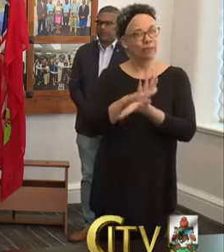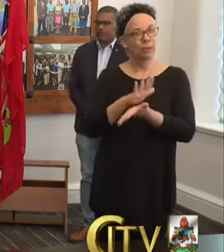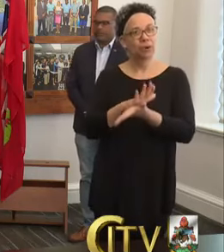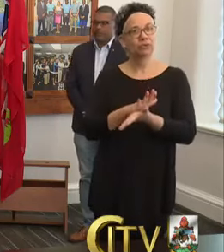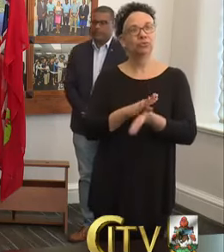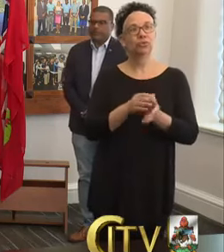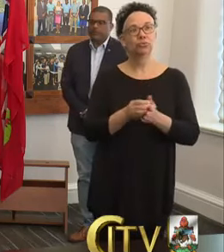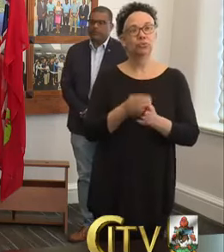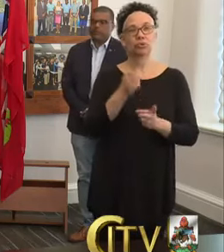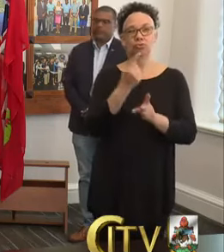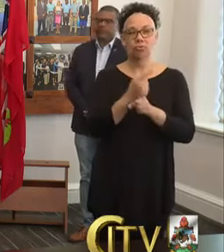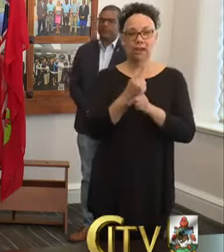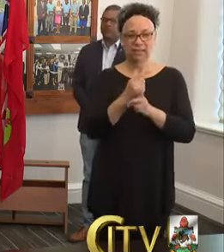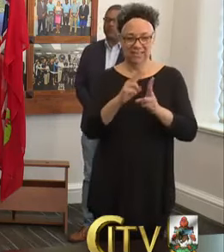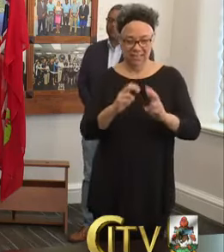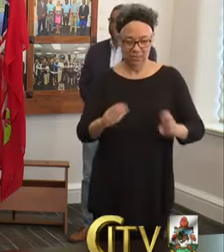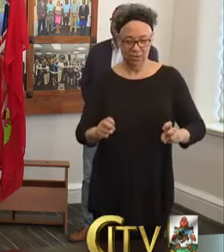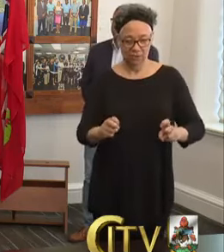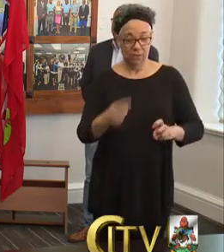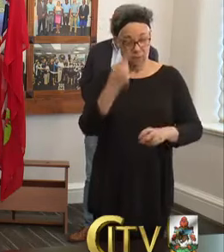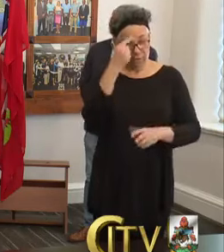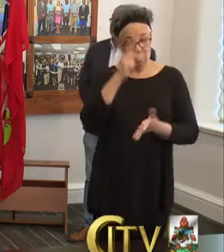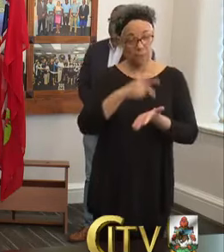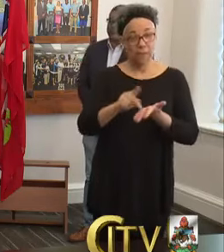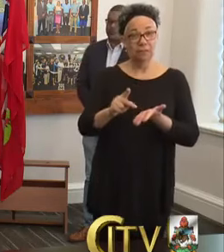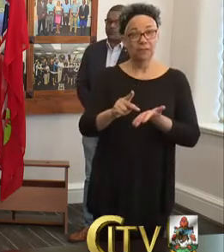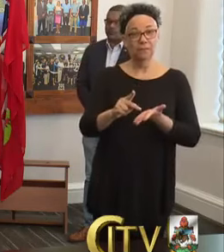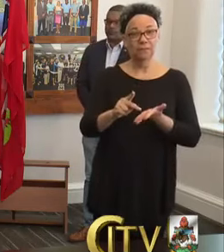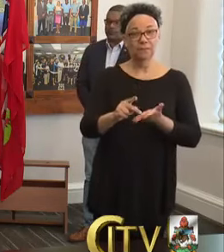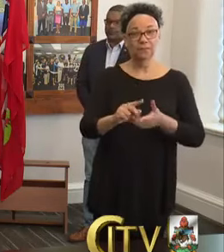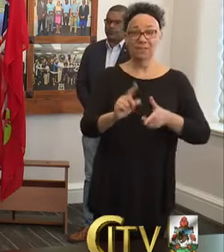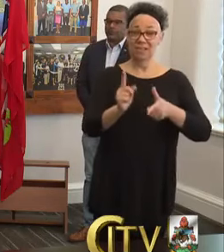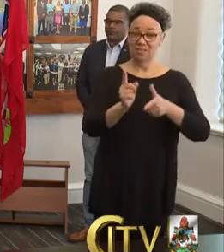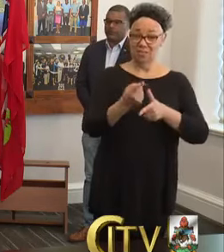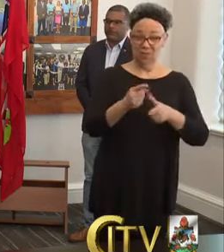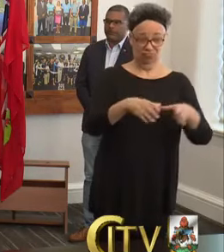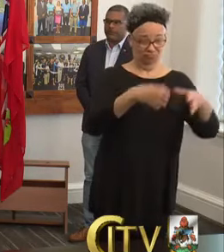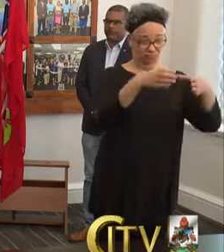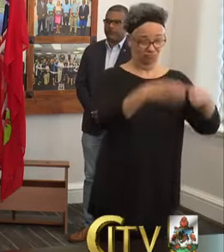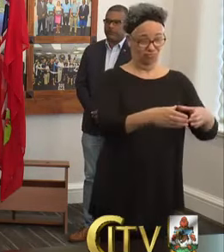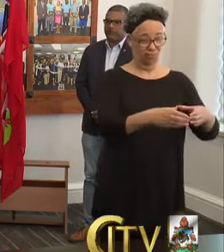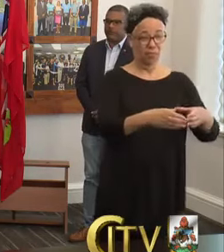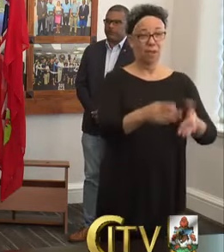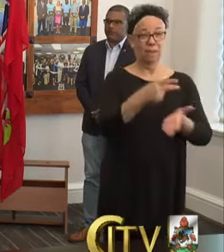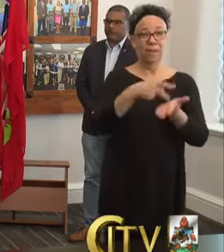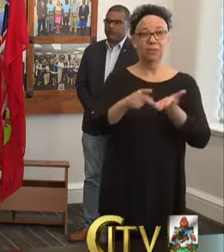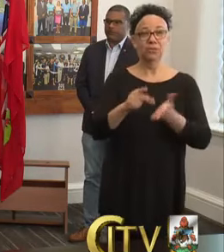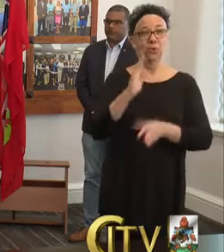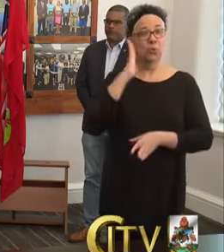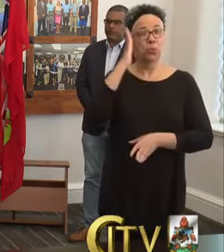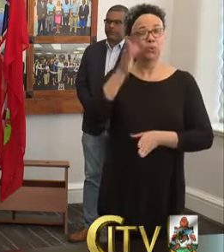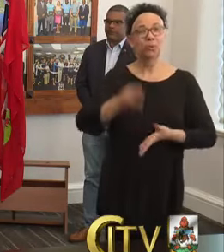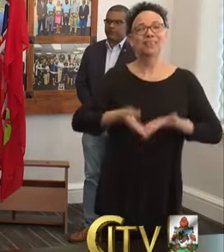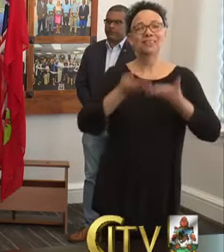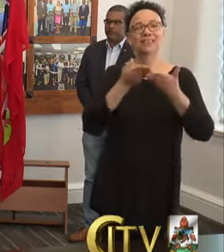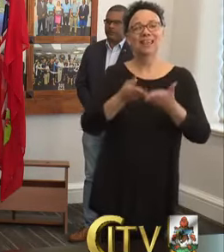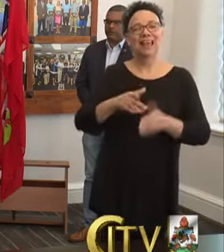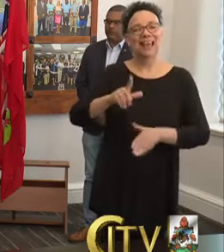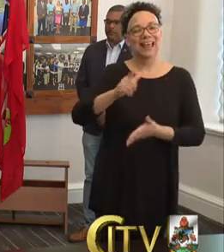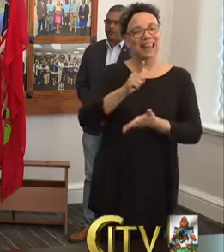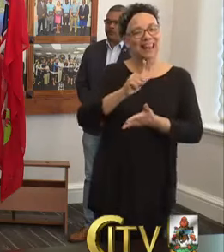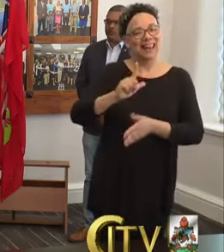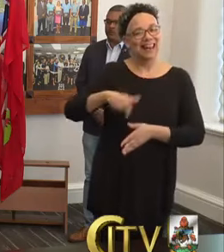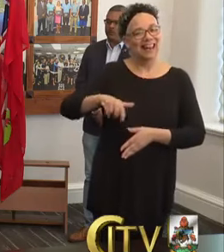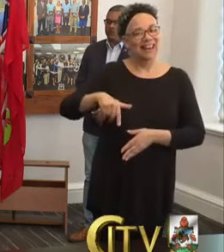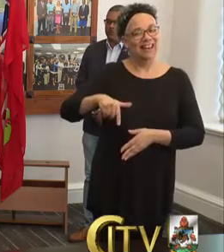be properly approved for payment. It should be noted that the first round of approved payments will be issued later this week.